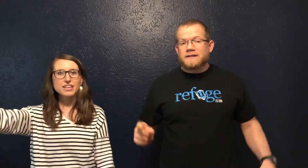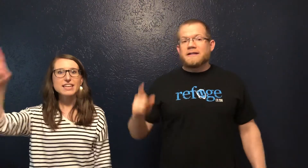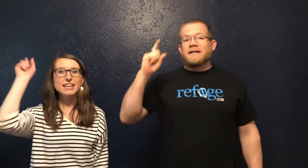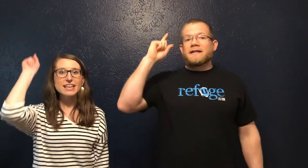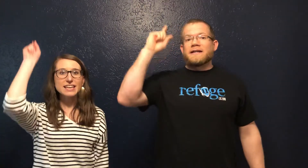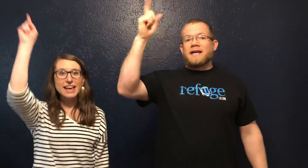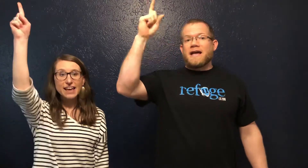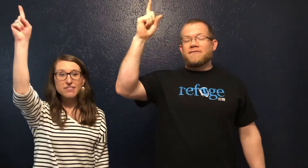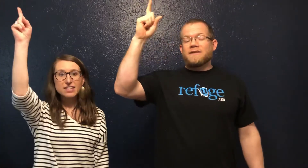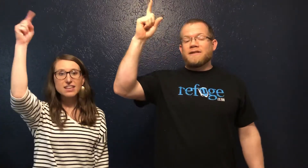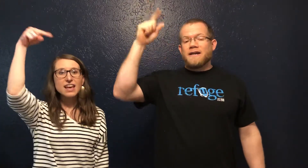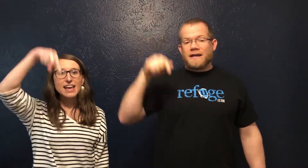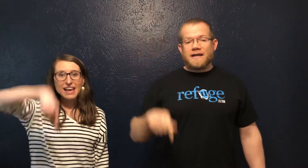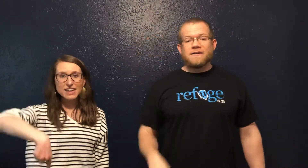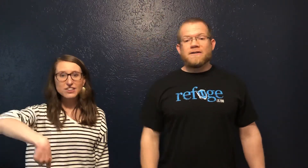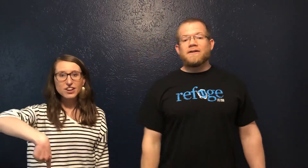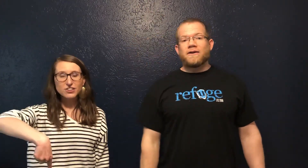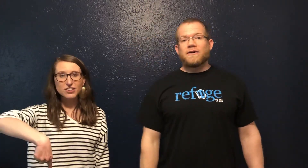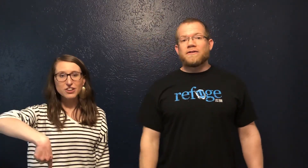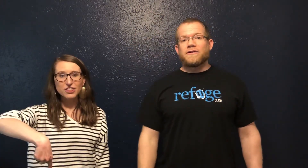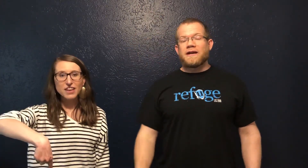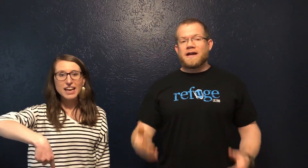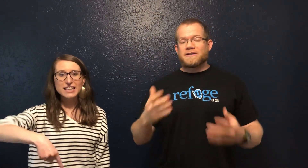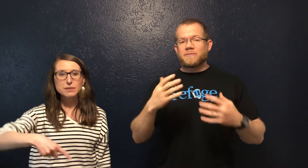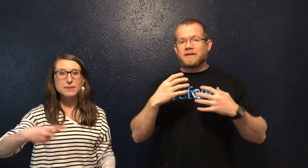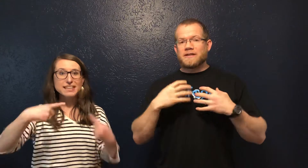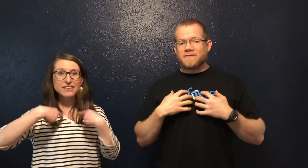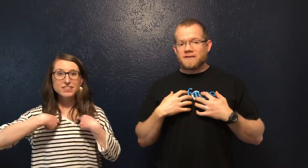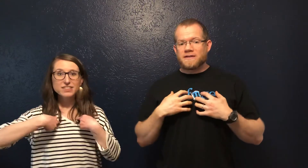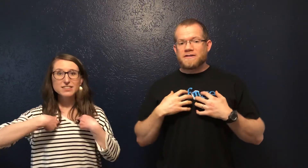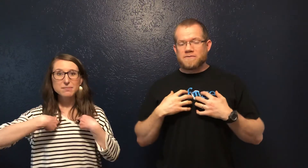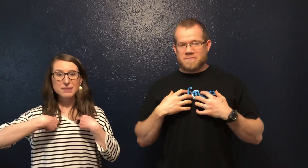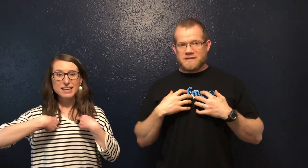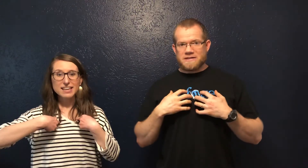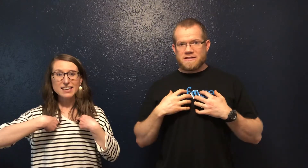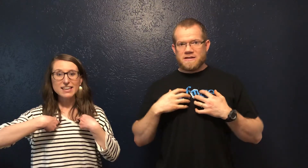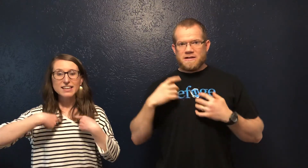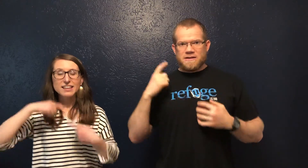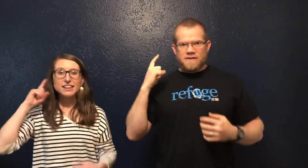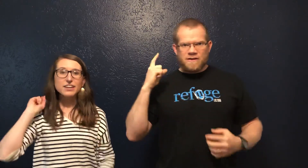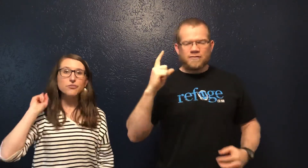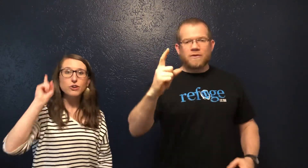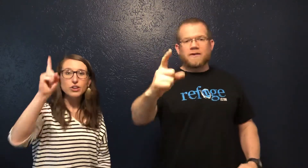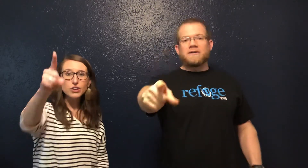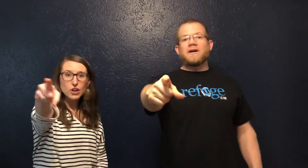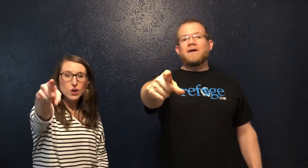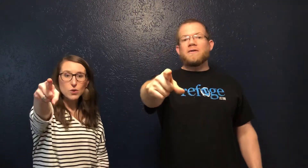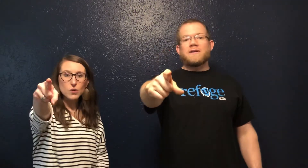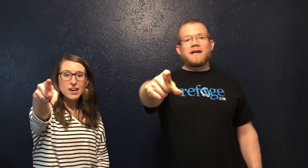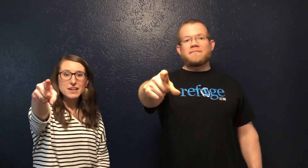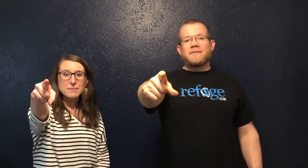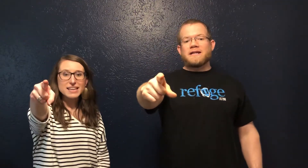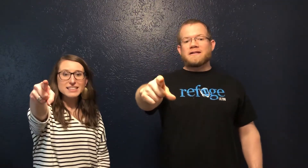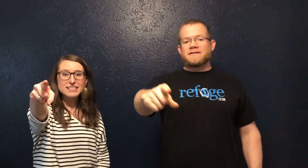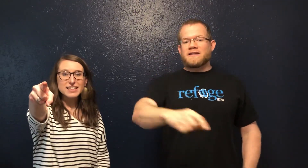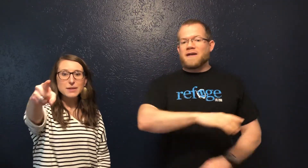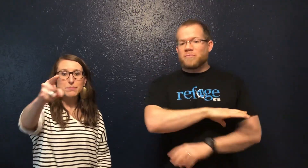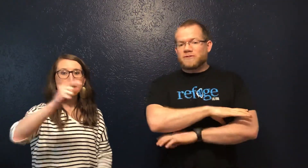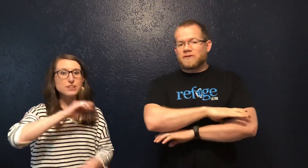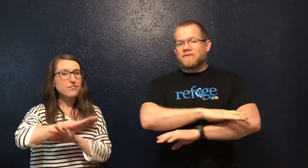in heaven and on earth has been given to me. Therefore, go and make disciples of